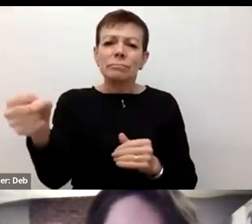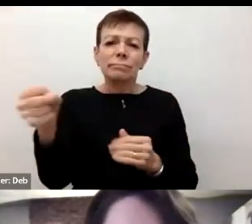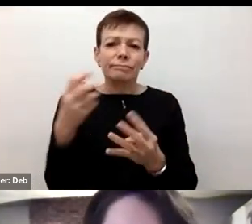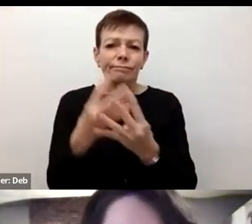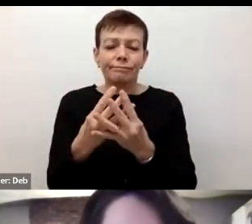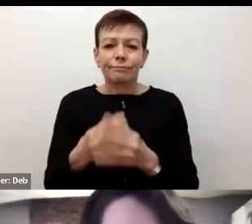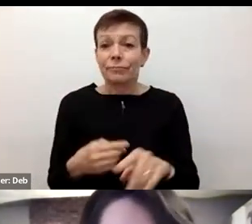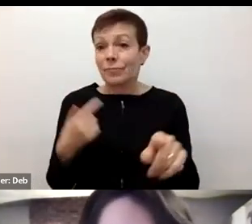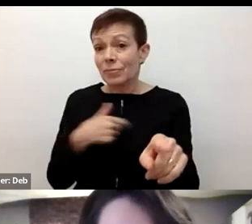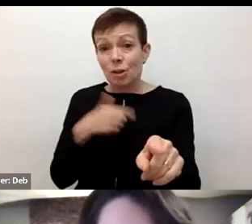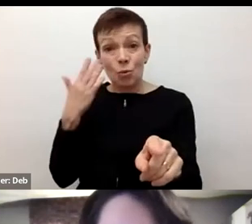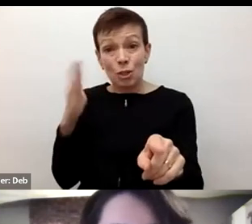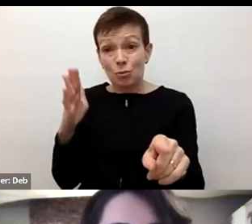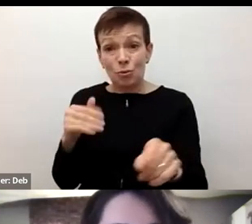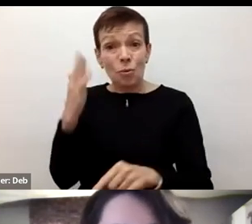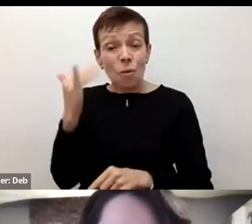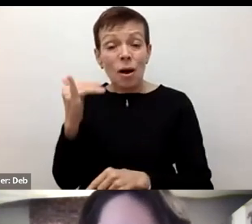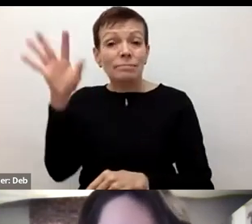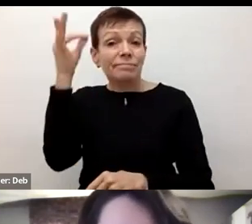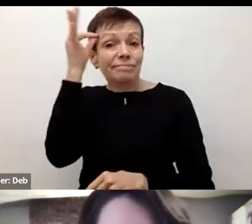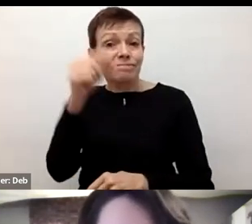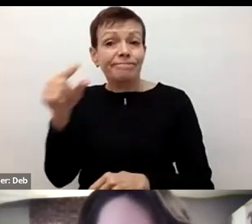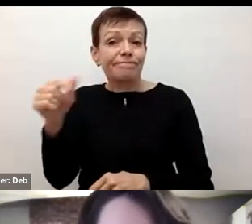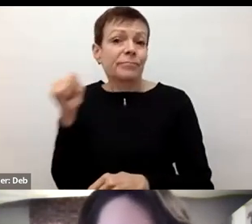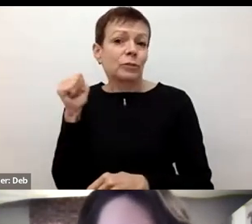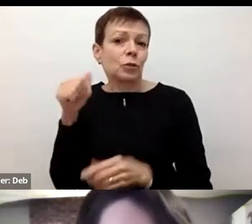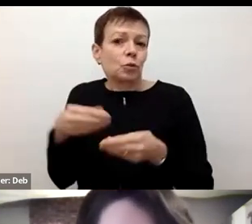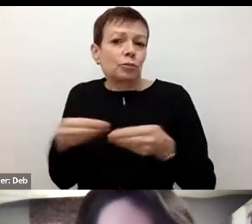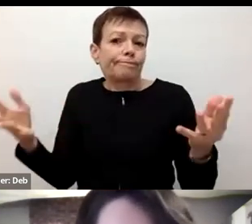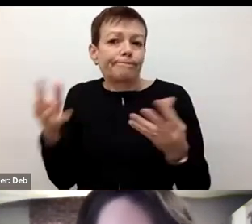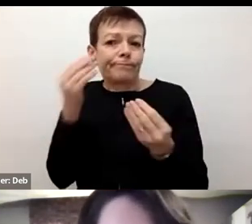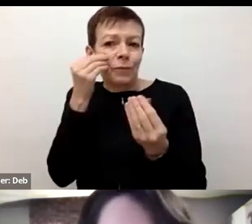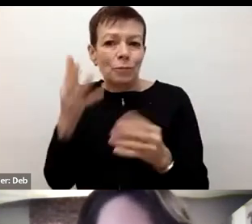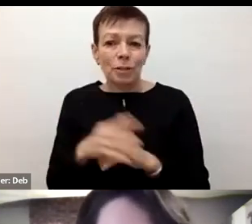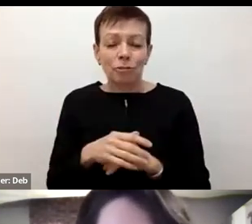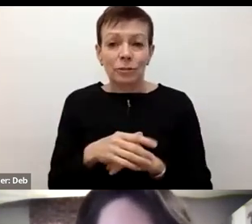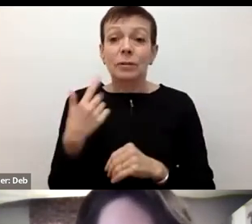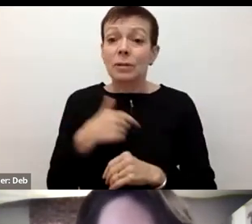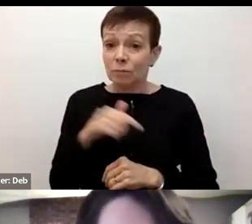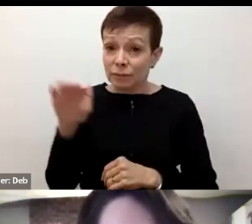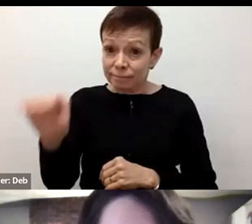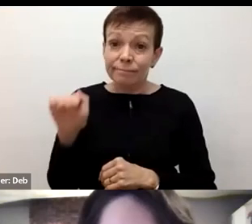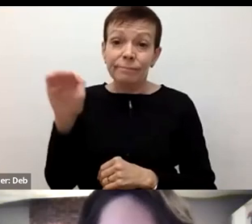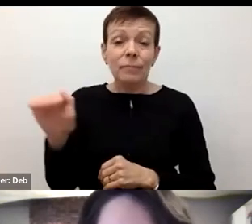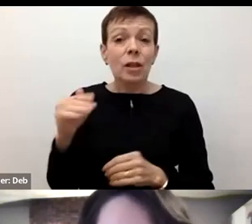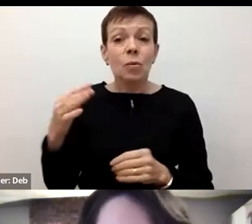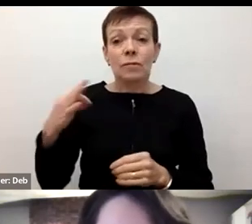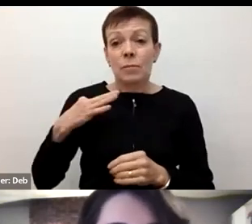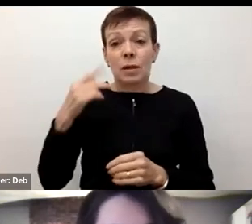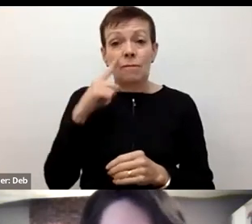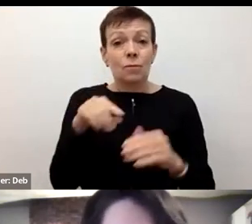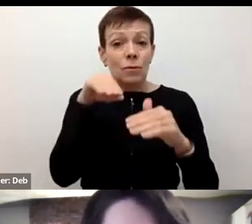CBSA won't release that information. And we, we asked many times through access to information requests.